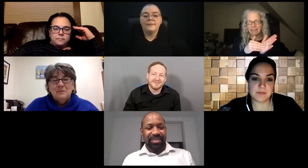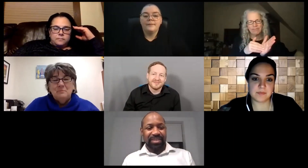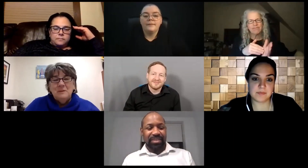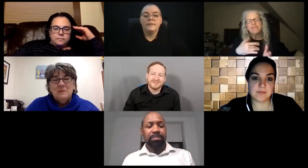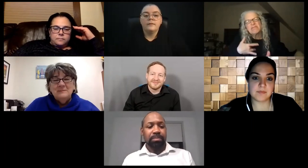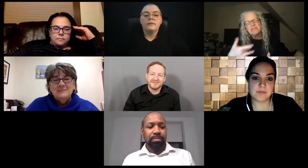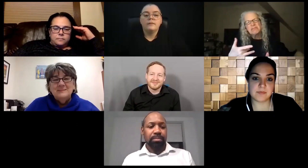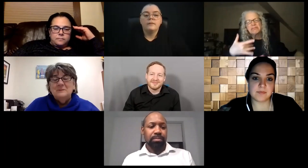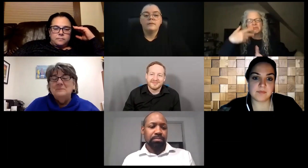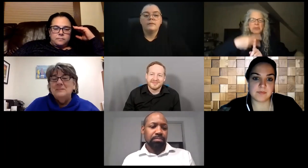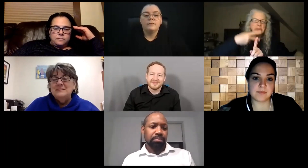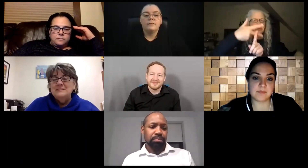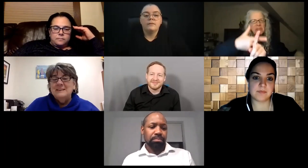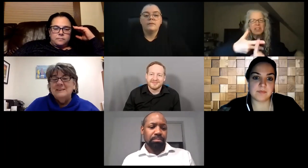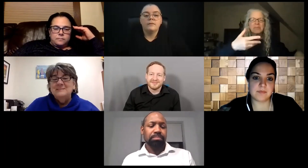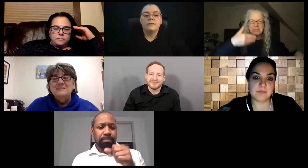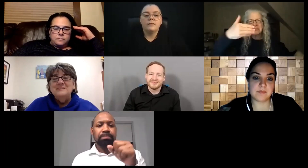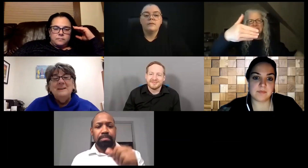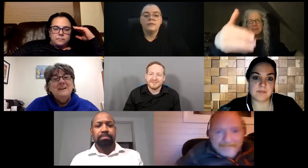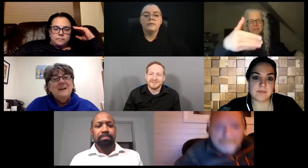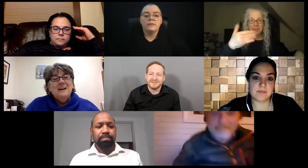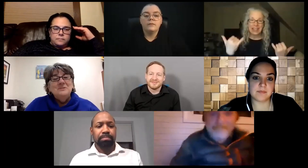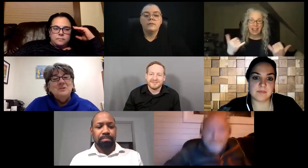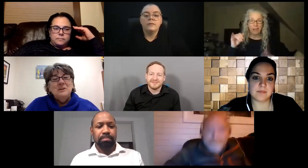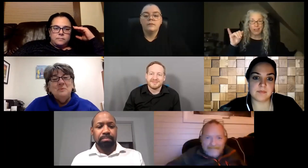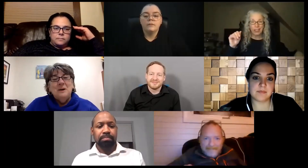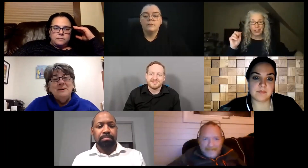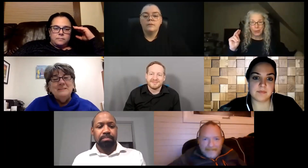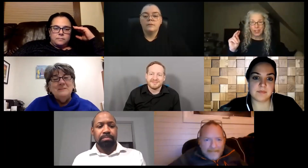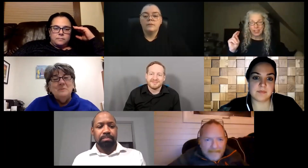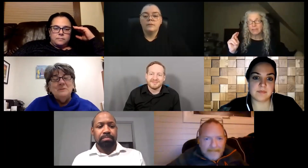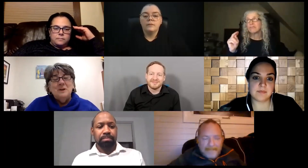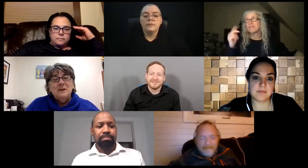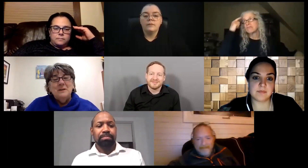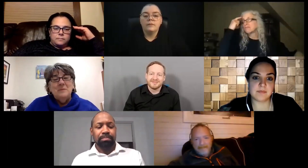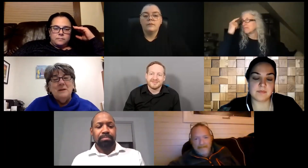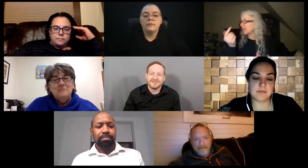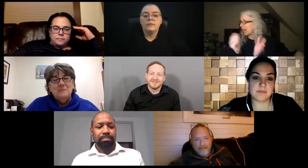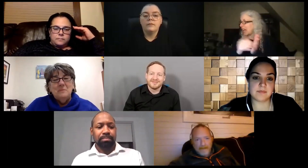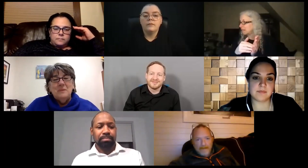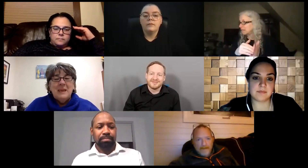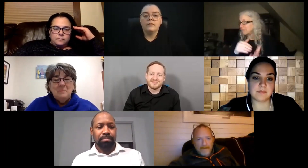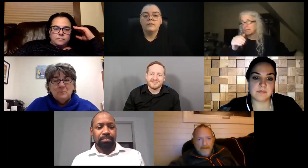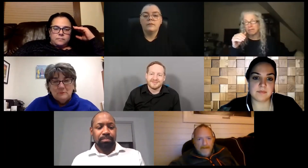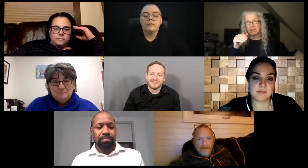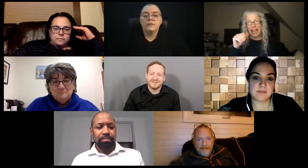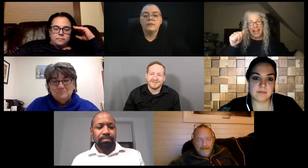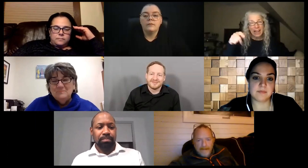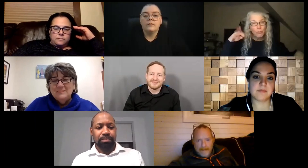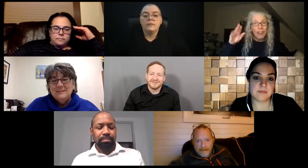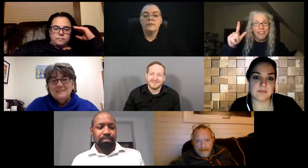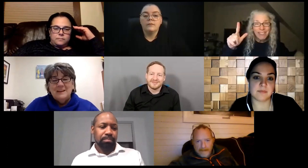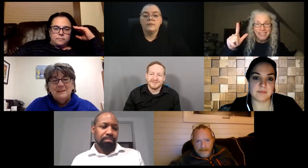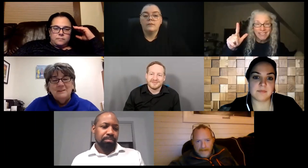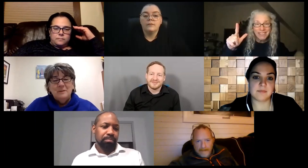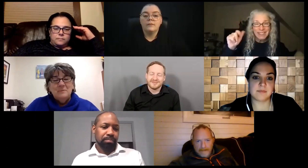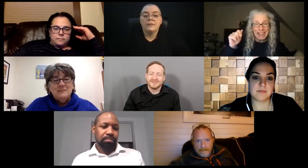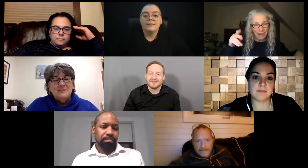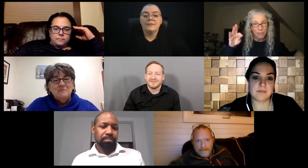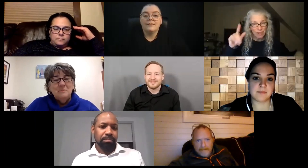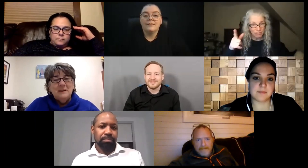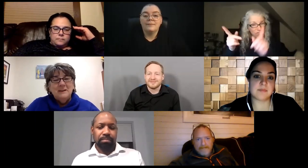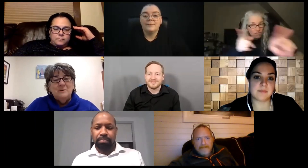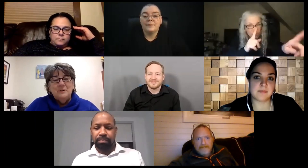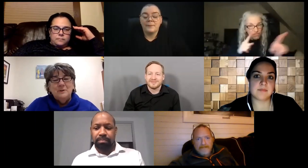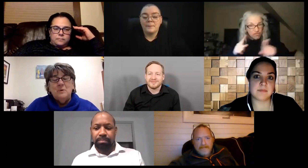meet every three months. So this is January. So we're talking about February, April. Is that agreement